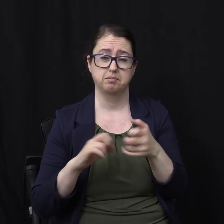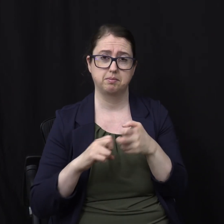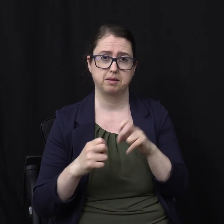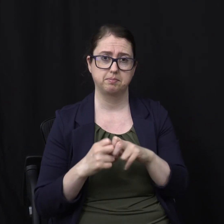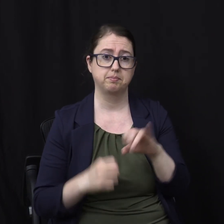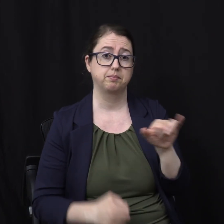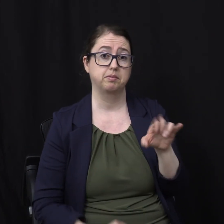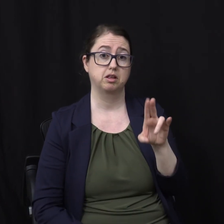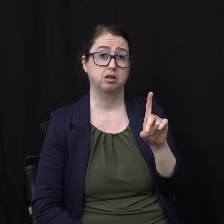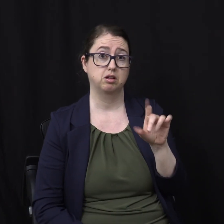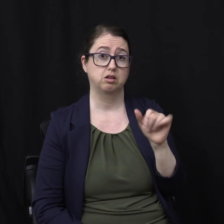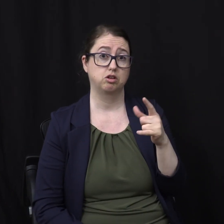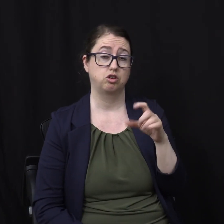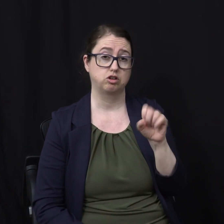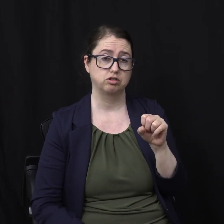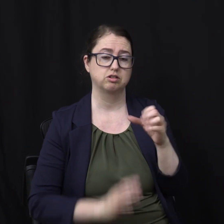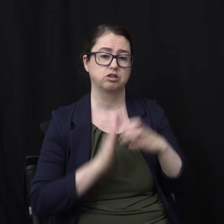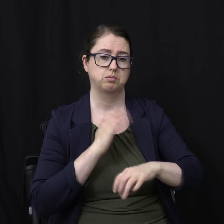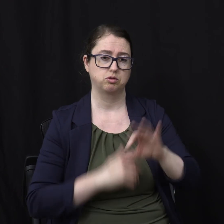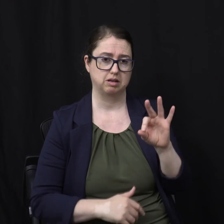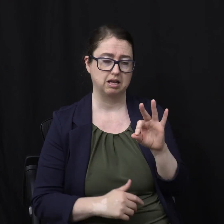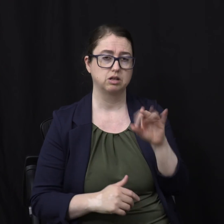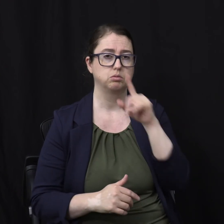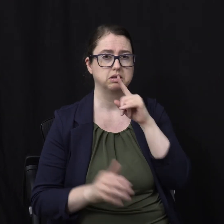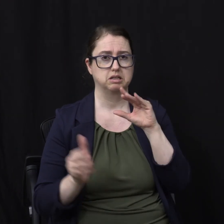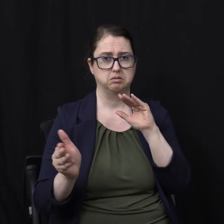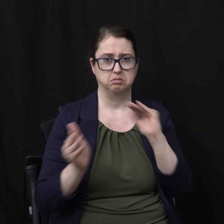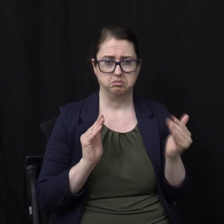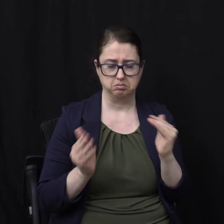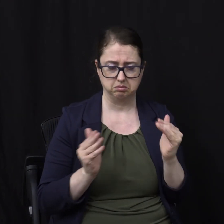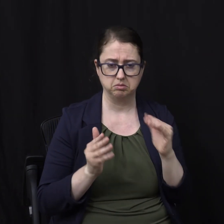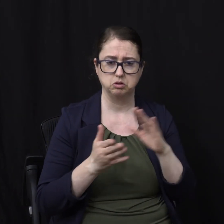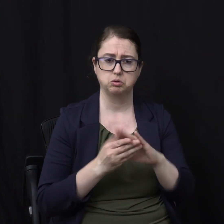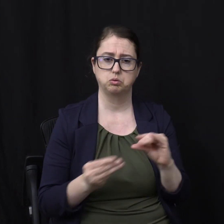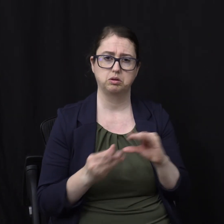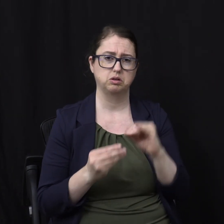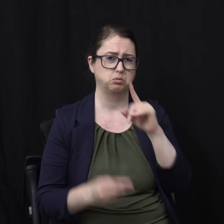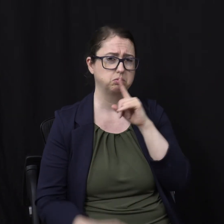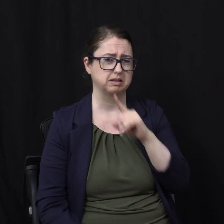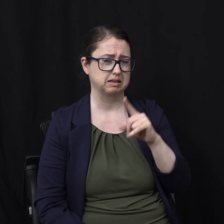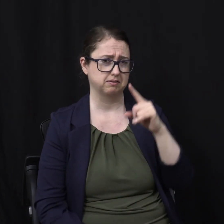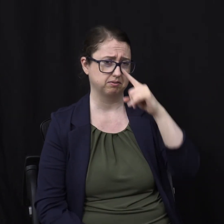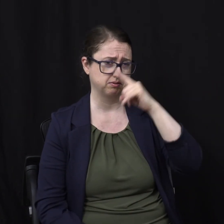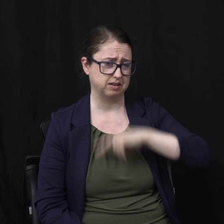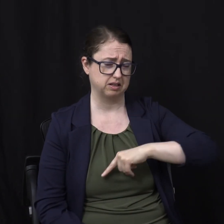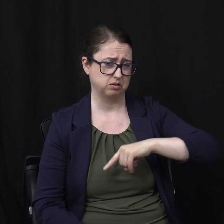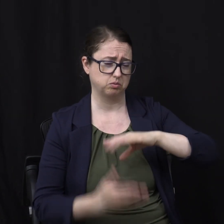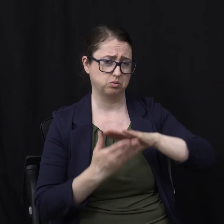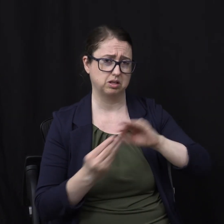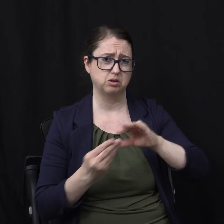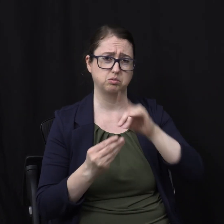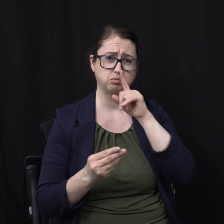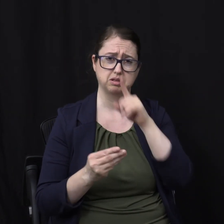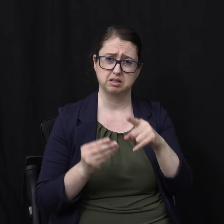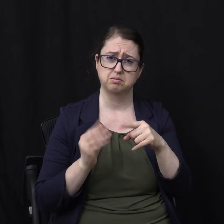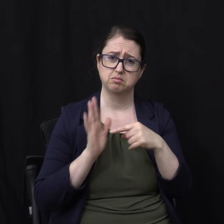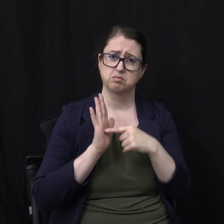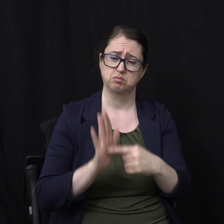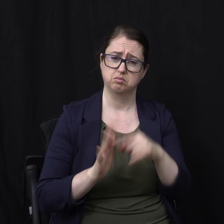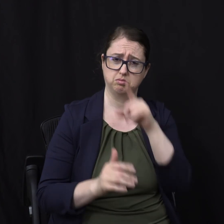Judges chapter 9 There's an allegory A metaphor A fictional Portrayal That's meant to teach A literal